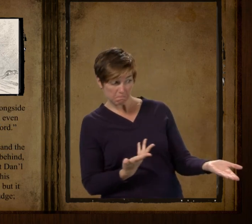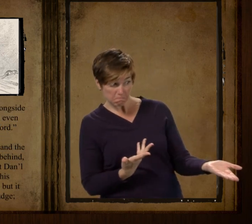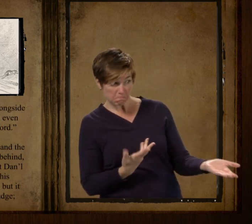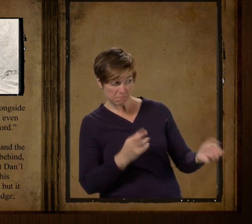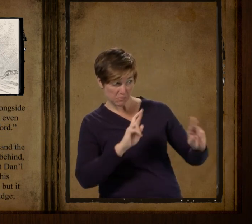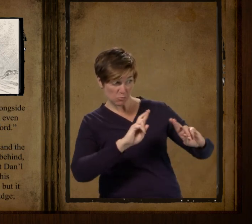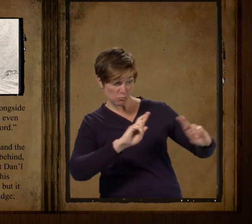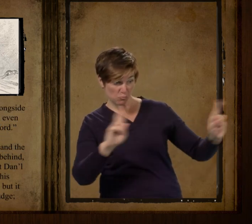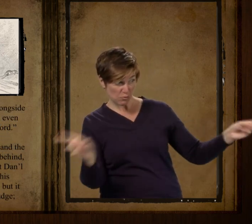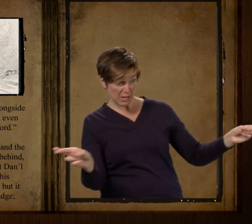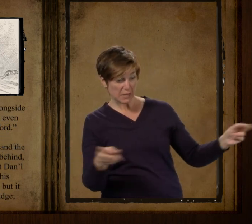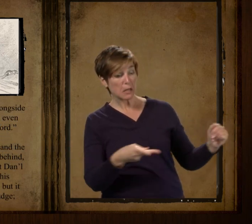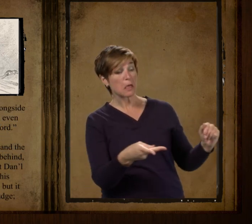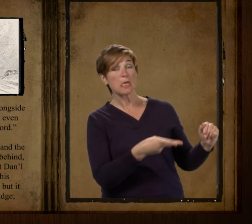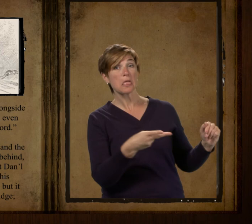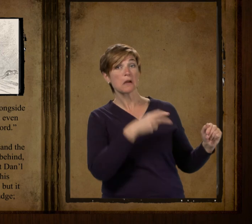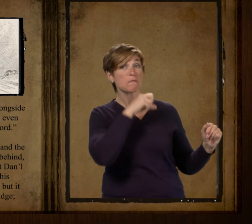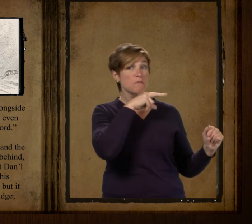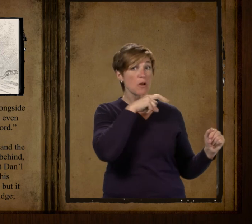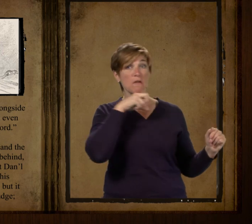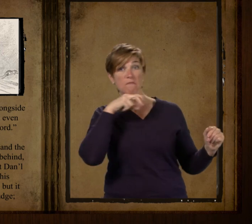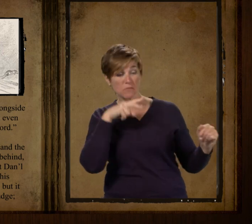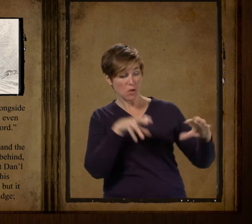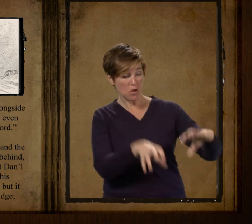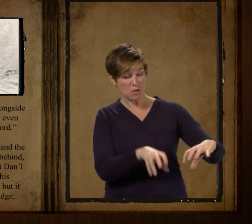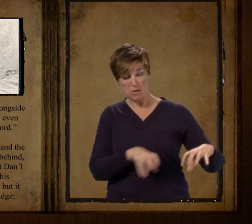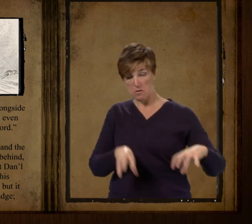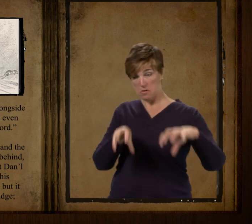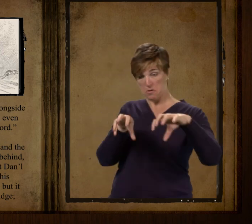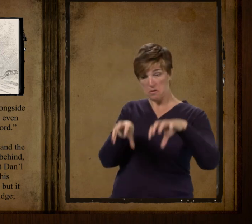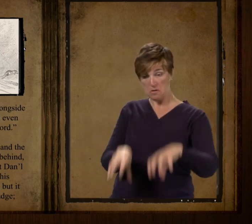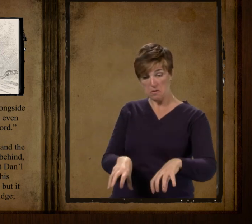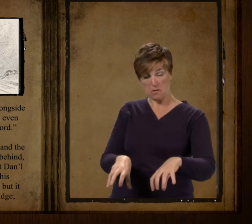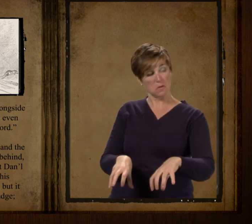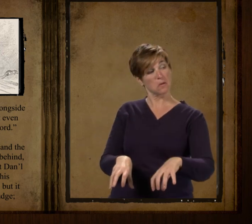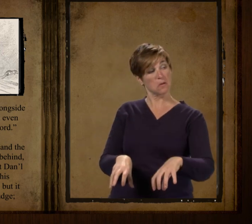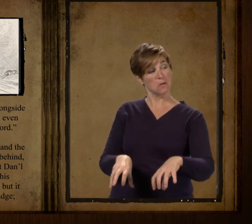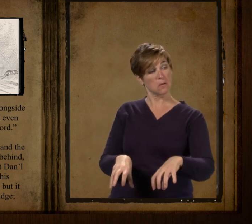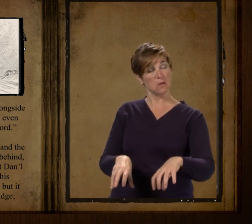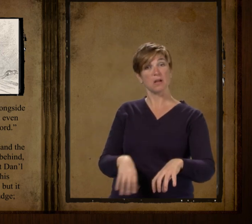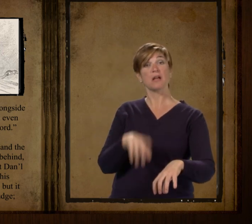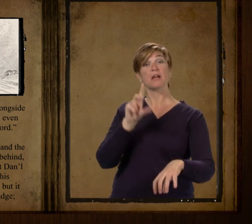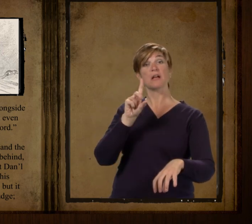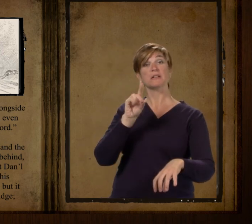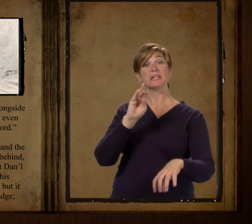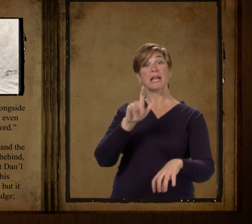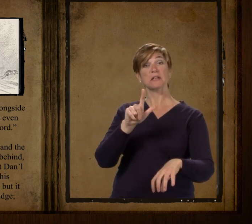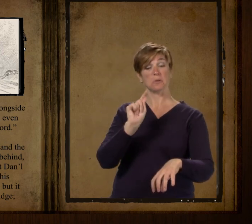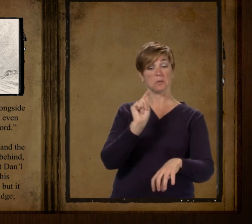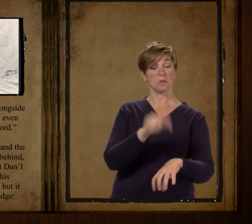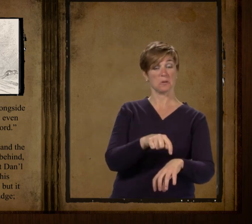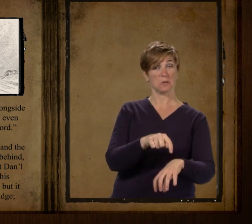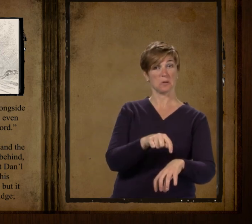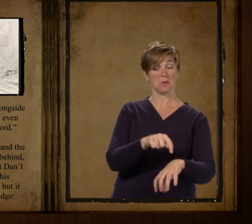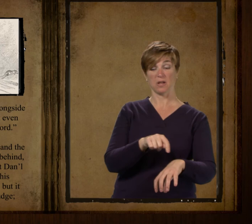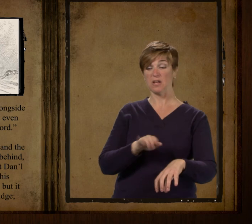now if you're ready set him alongside of Daniel with his four paws just even with Daniel